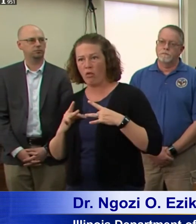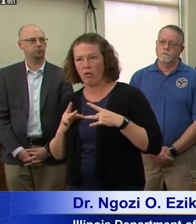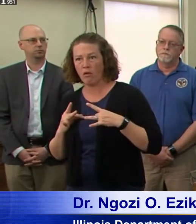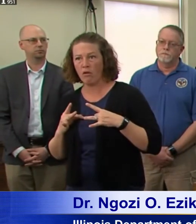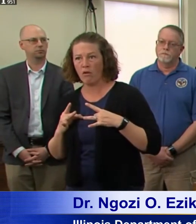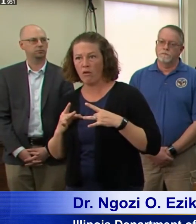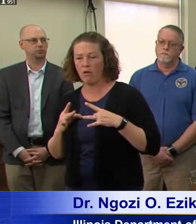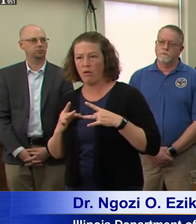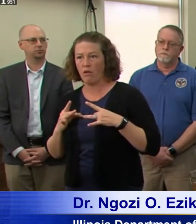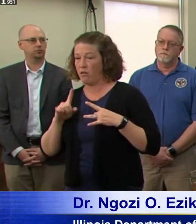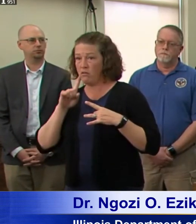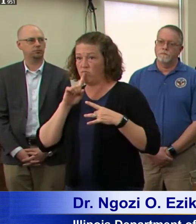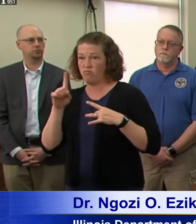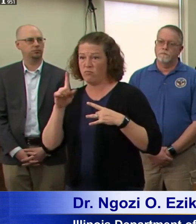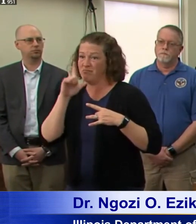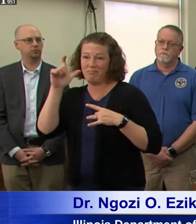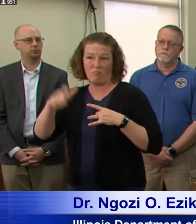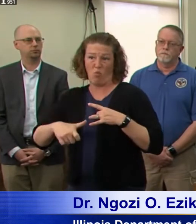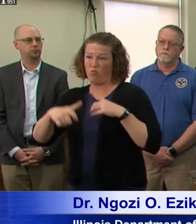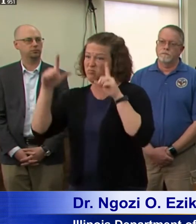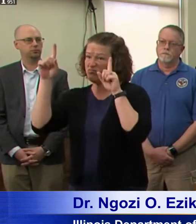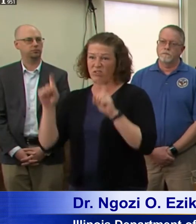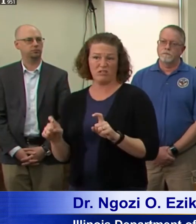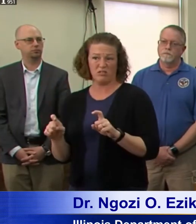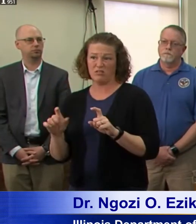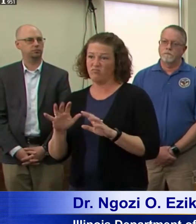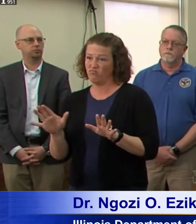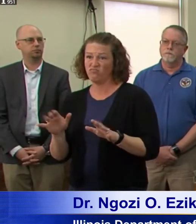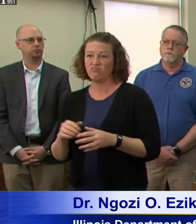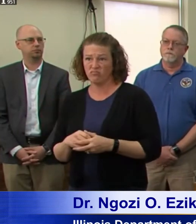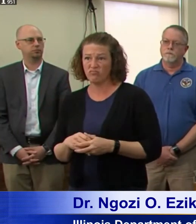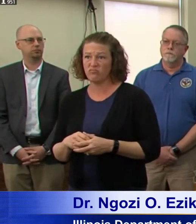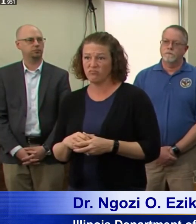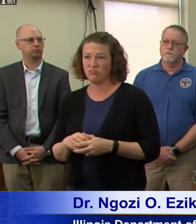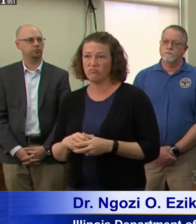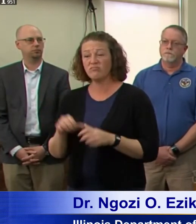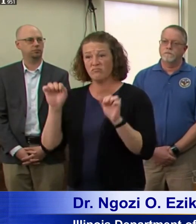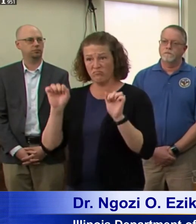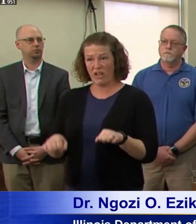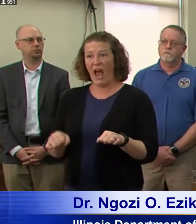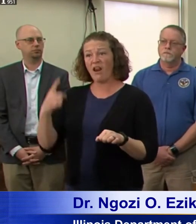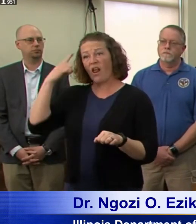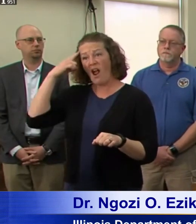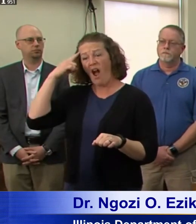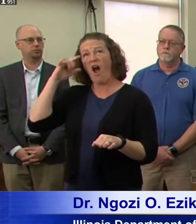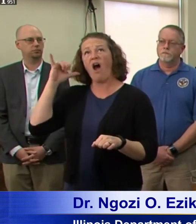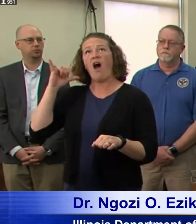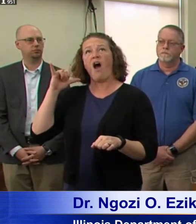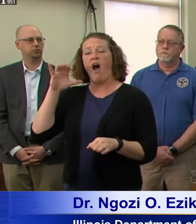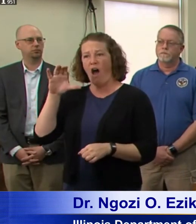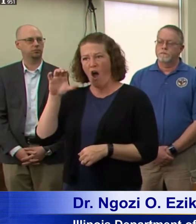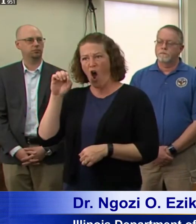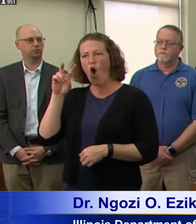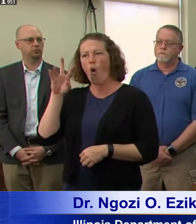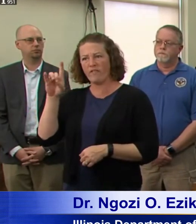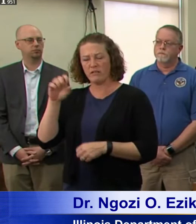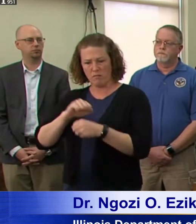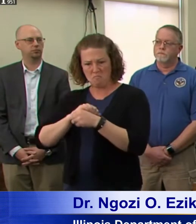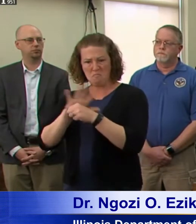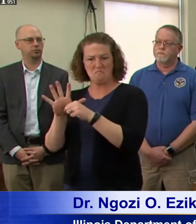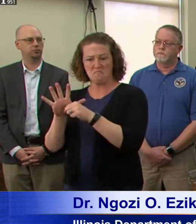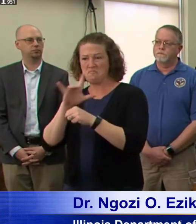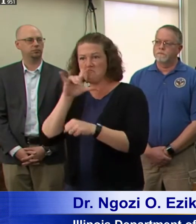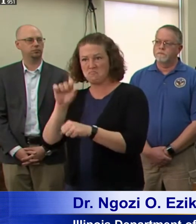illness. You don't need a test. Assume you have COVID and stay home. Stay home and don't transmit it to another person.